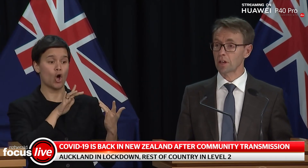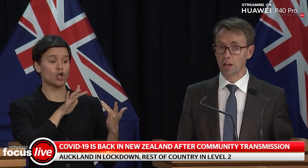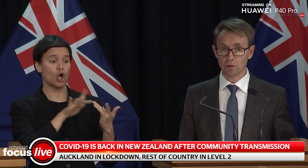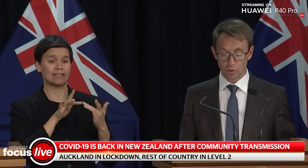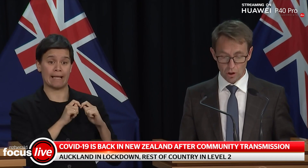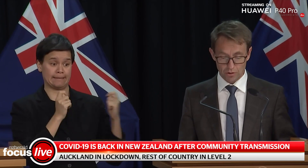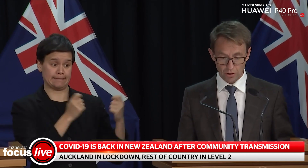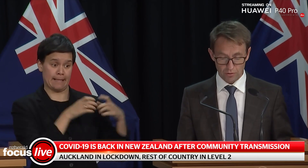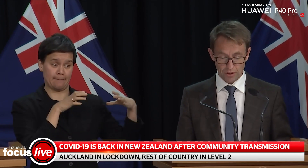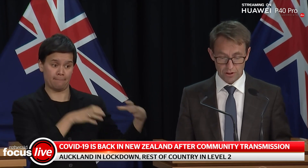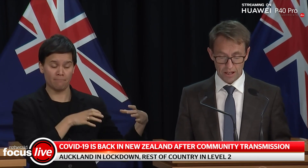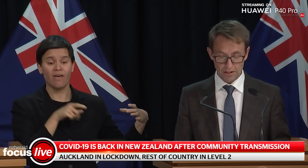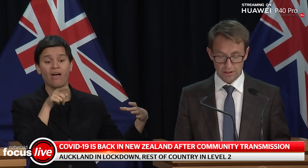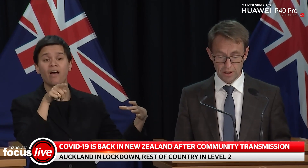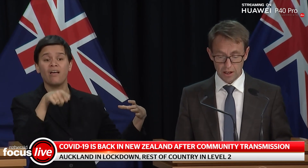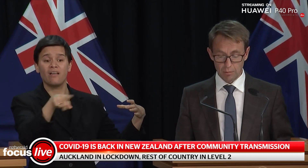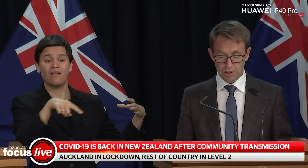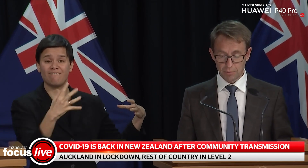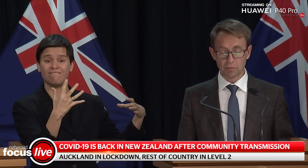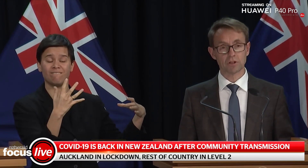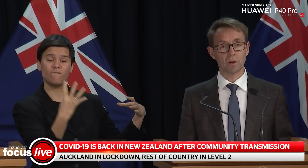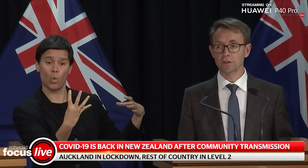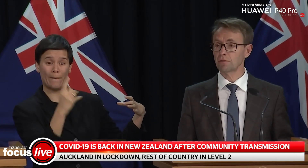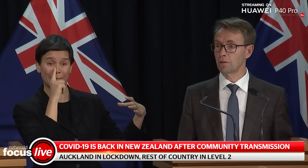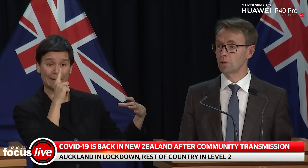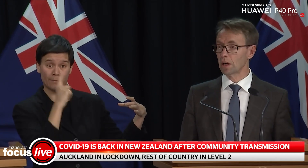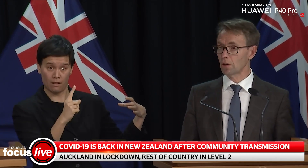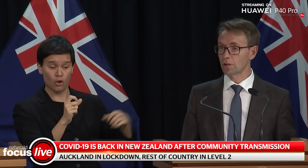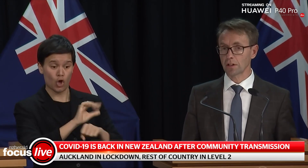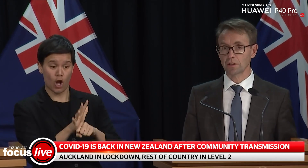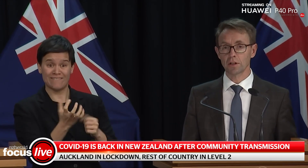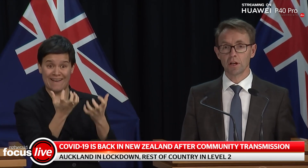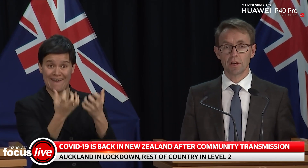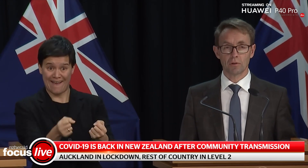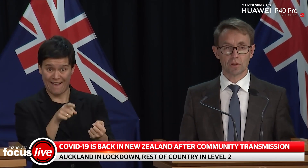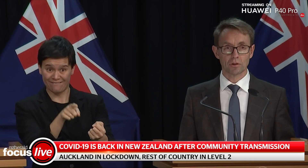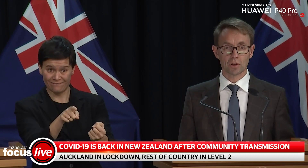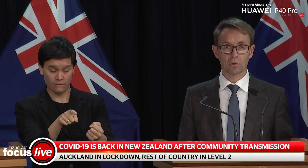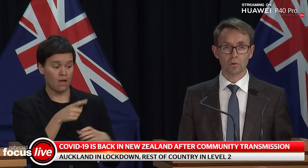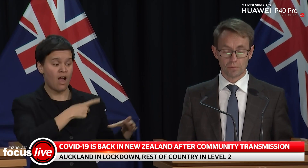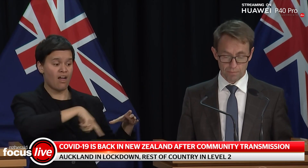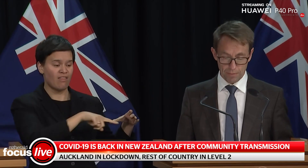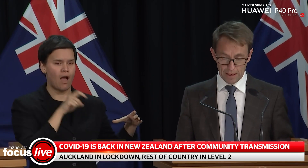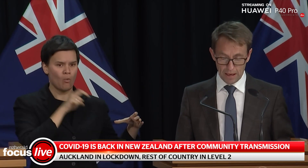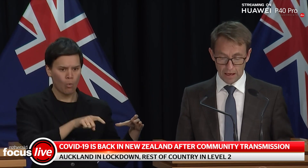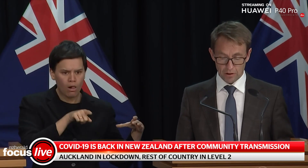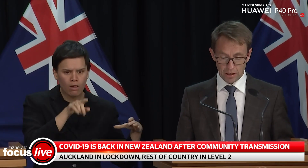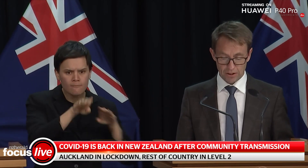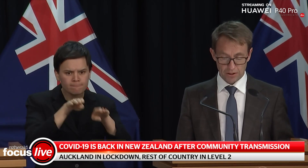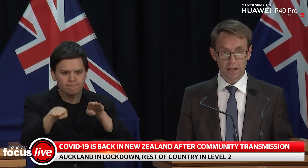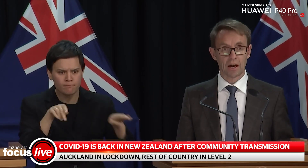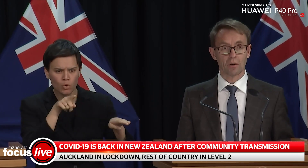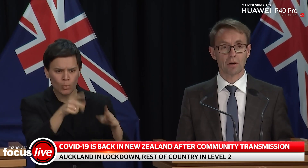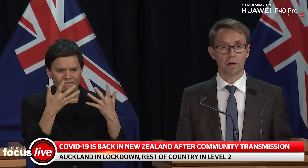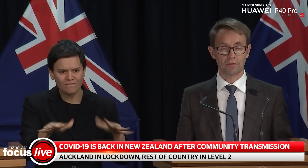contact, whether casual or close of this case. Please be responsive if you are contacted, return the call and